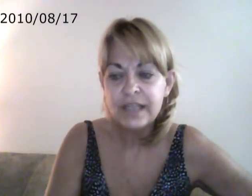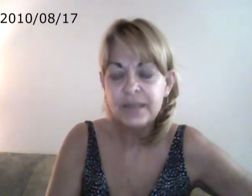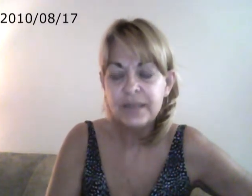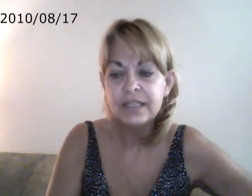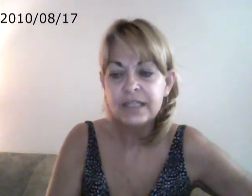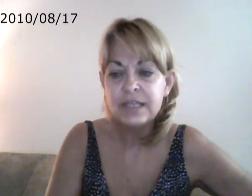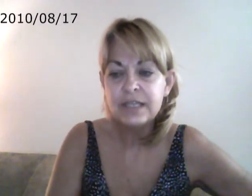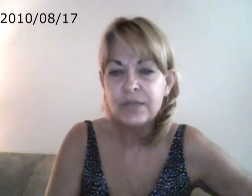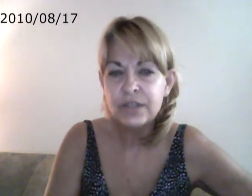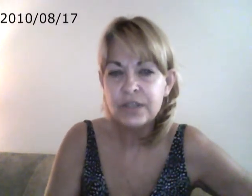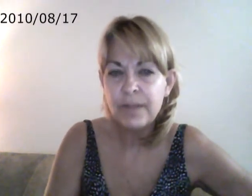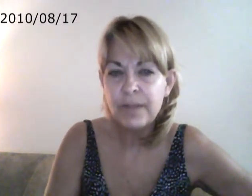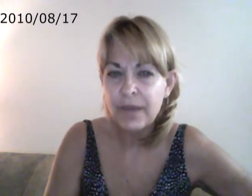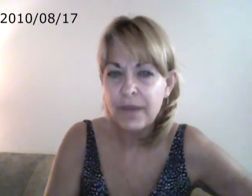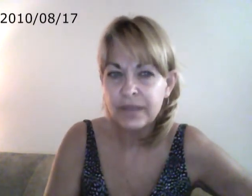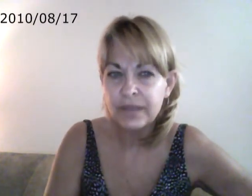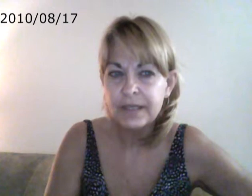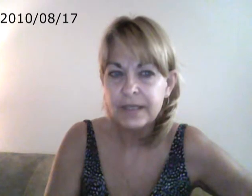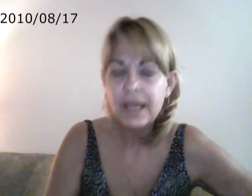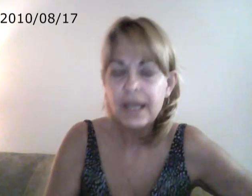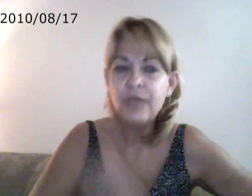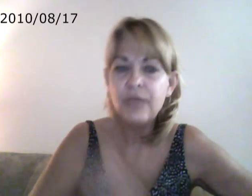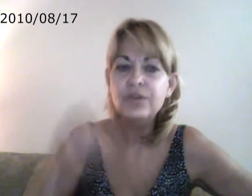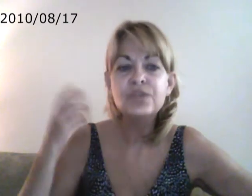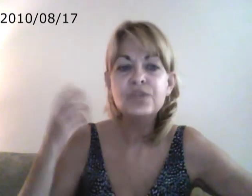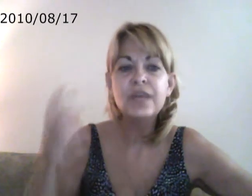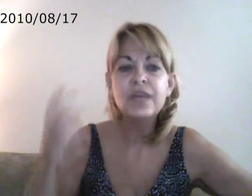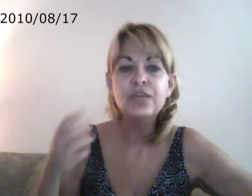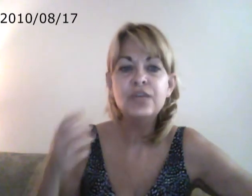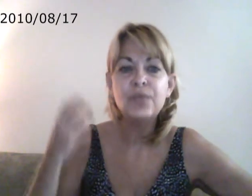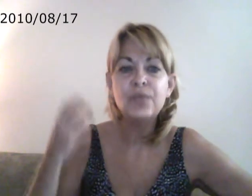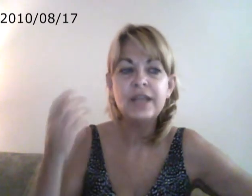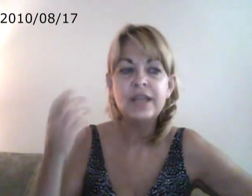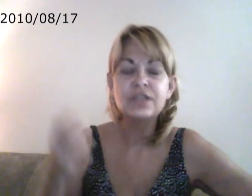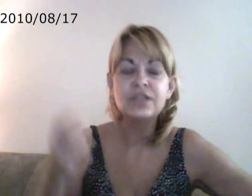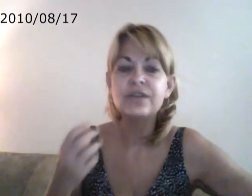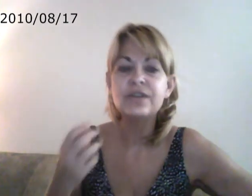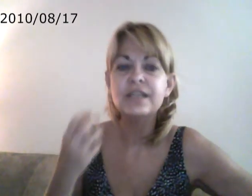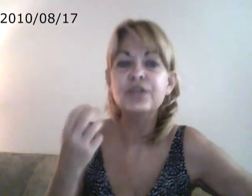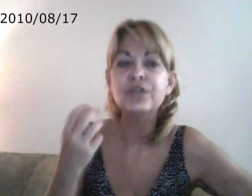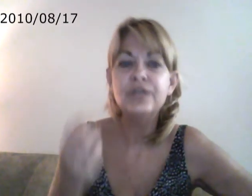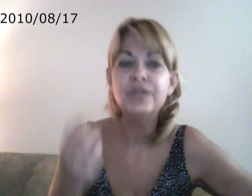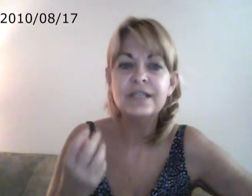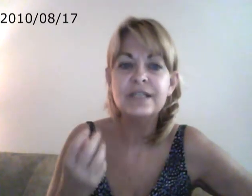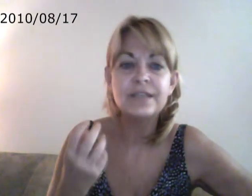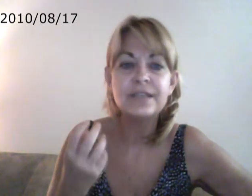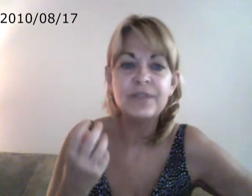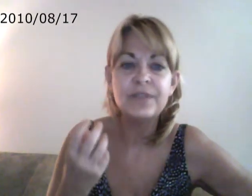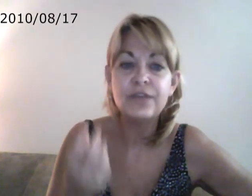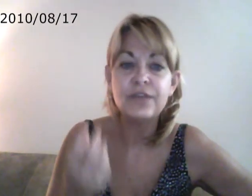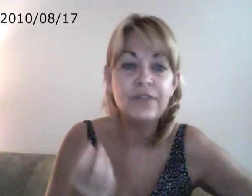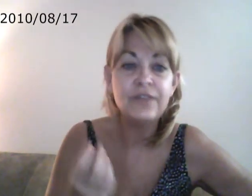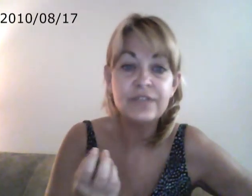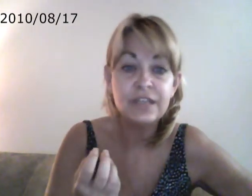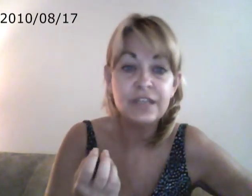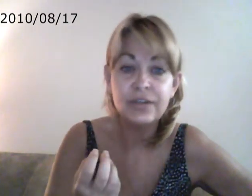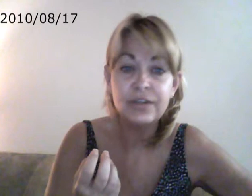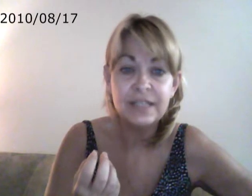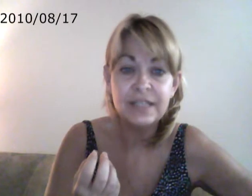it and see what is good about it. And when you can train your brain to start seeing the goodness in something that you've never seen the goodness in,